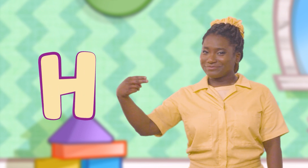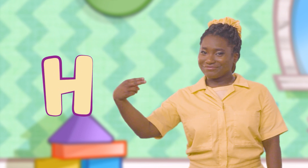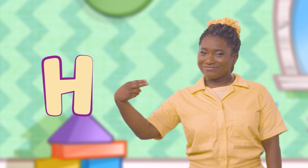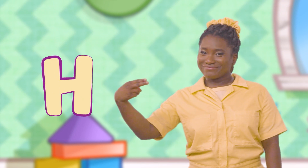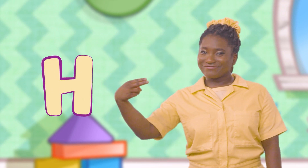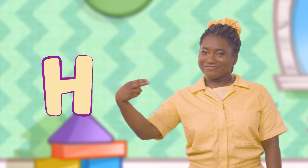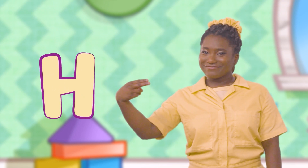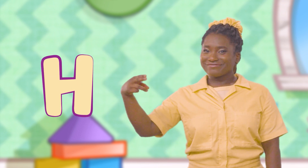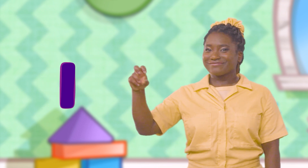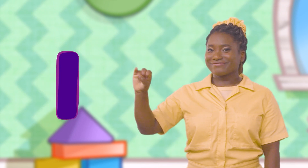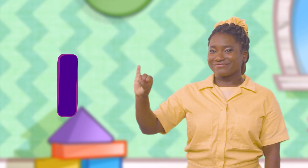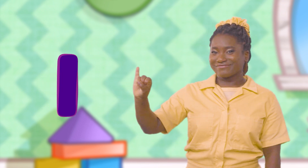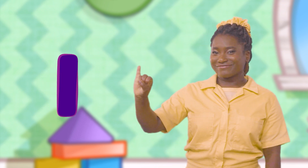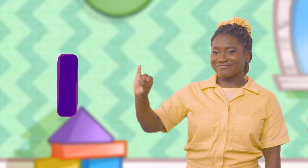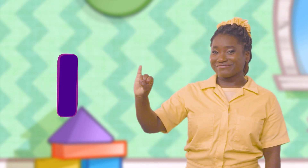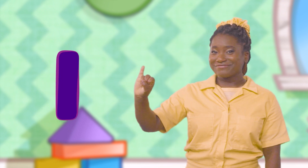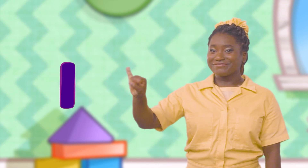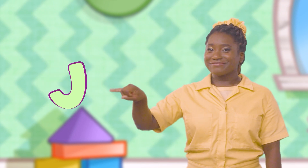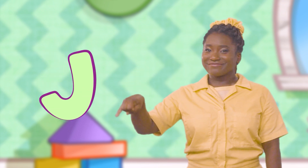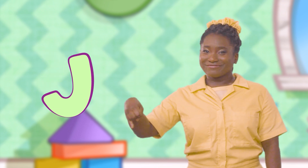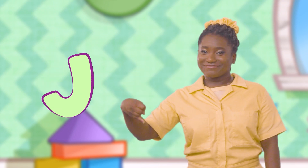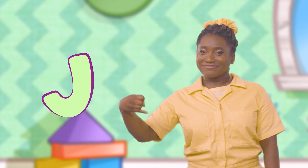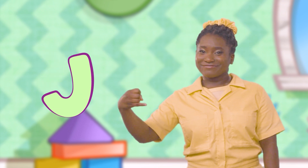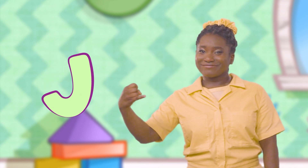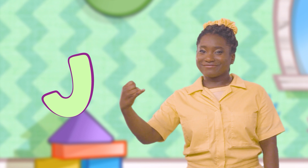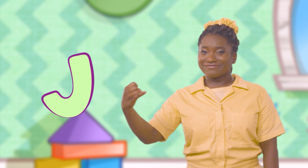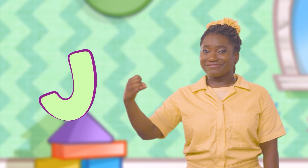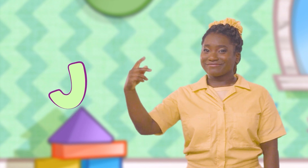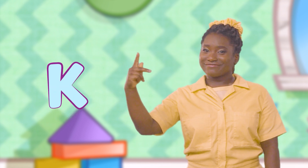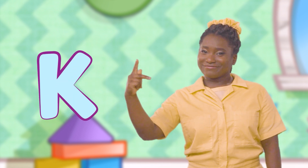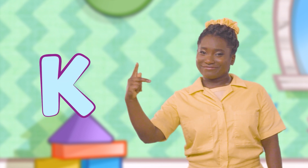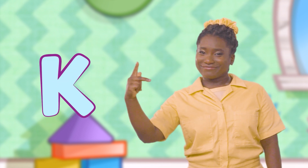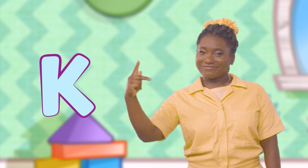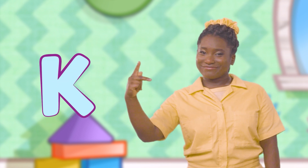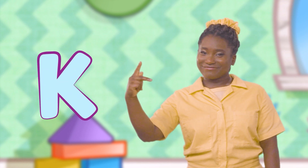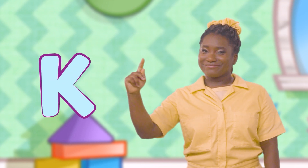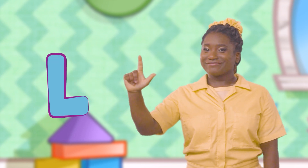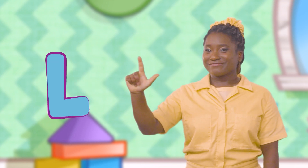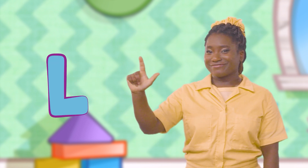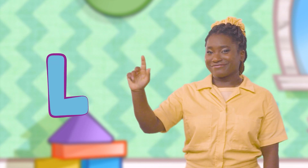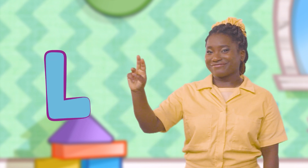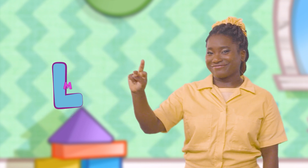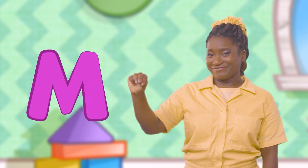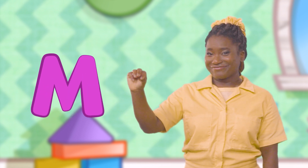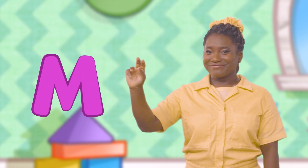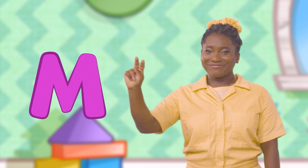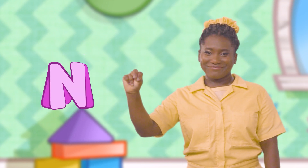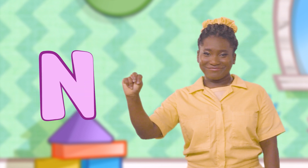Ha, I, J, K, L, M,